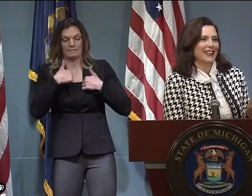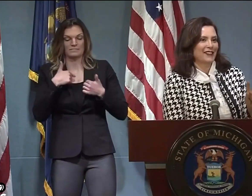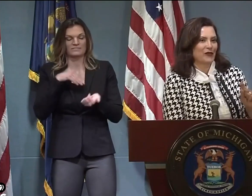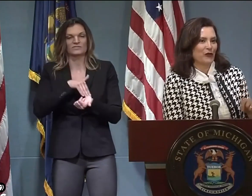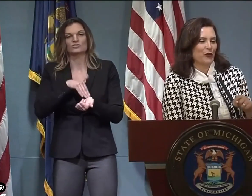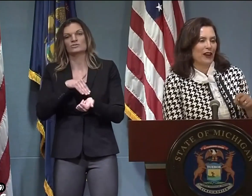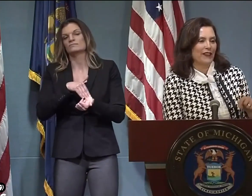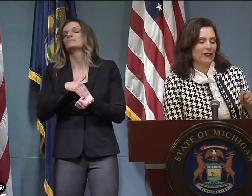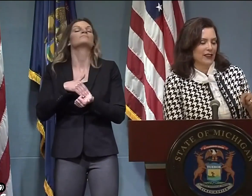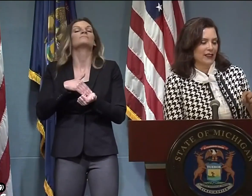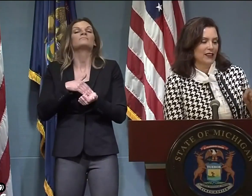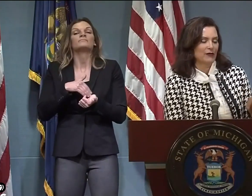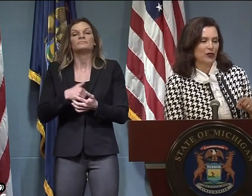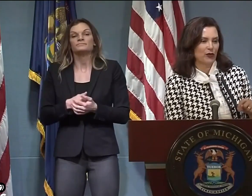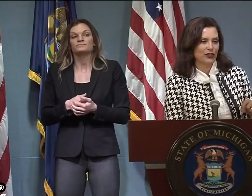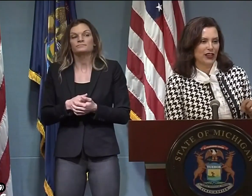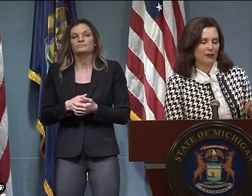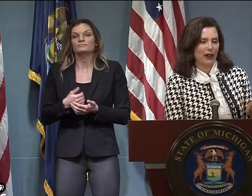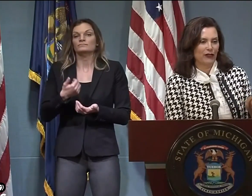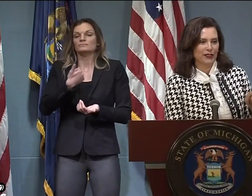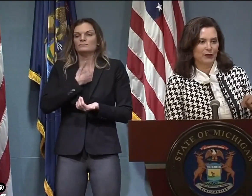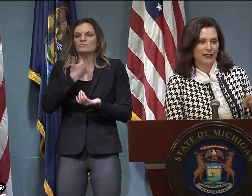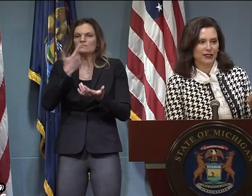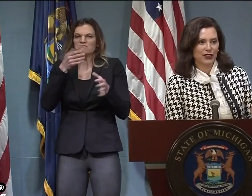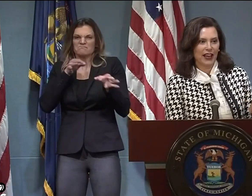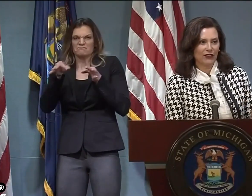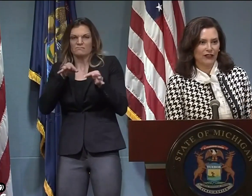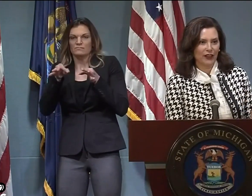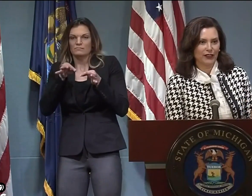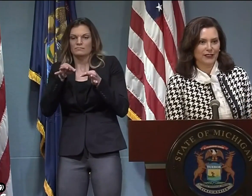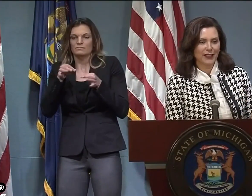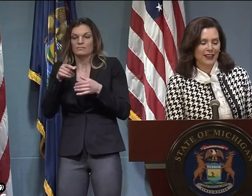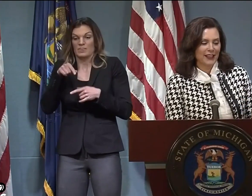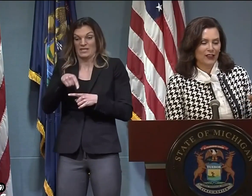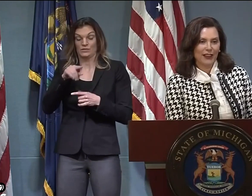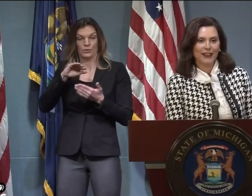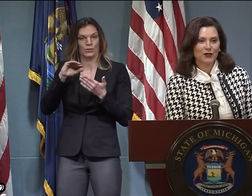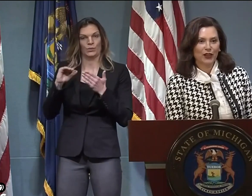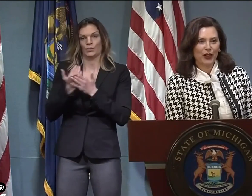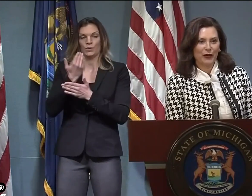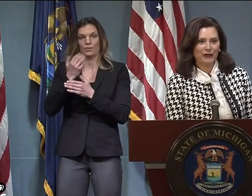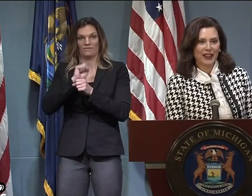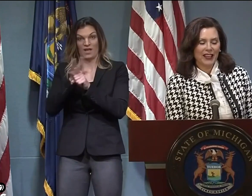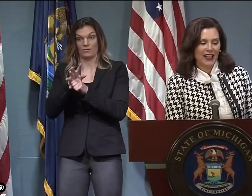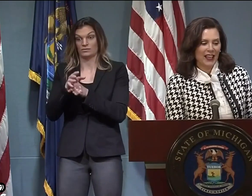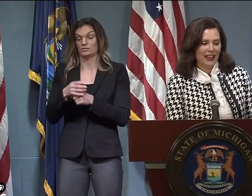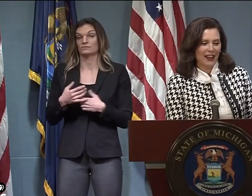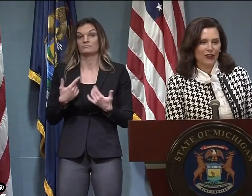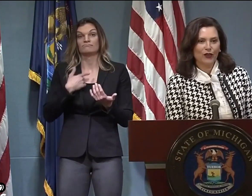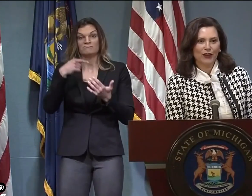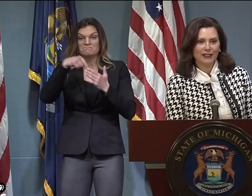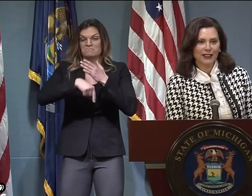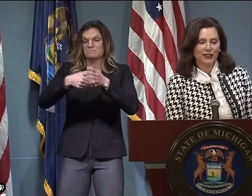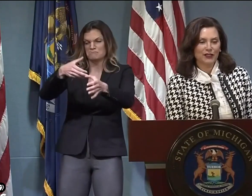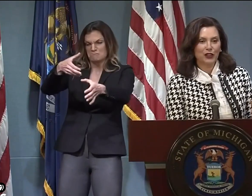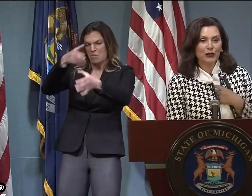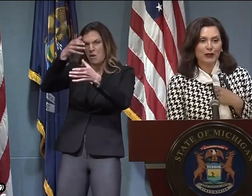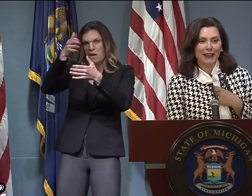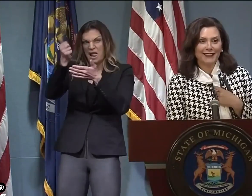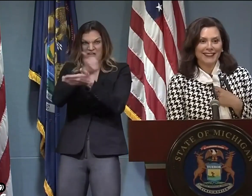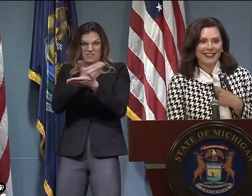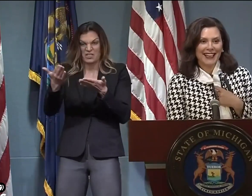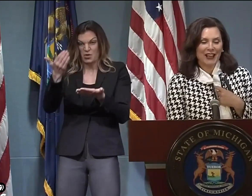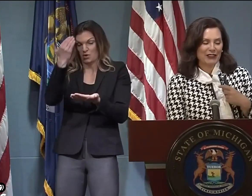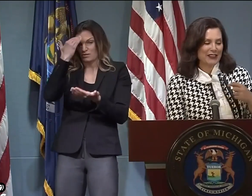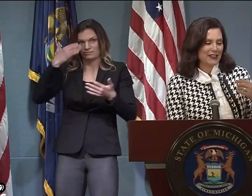Seems like a good idea. physician here. I'm just going to say what I've come to appreciate about this being such a novel virus. There are a of things we don't know.